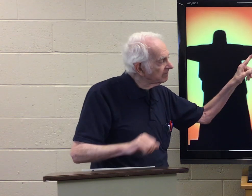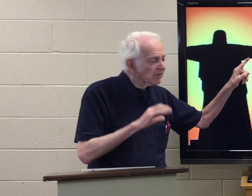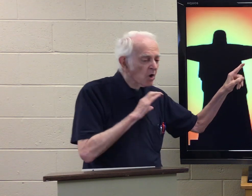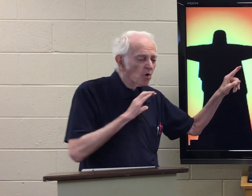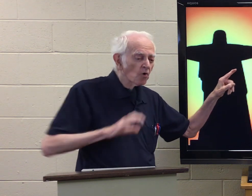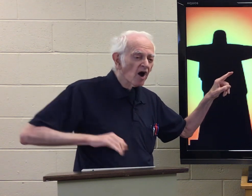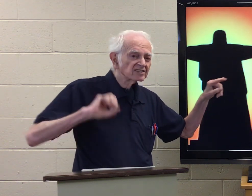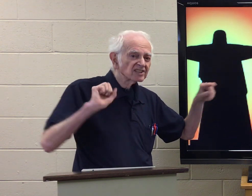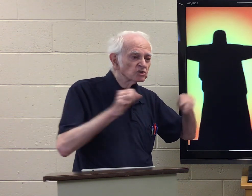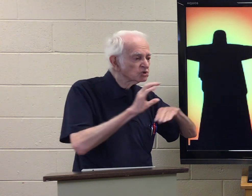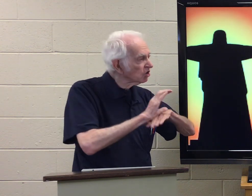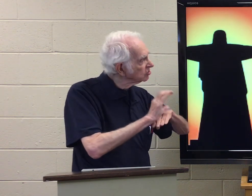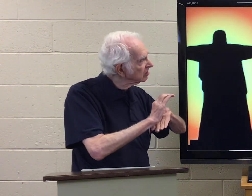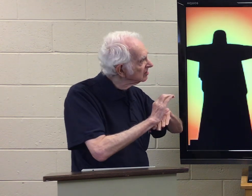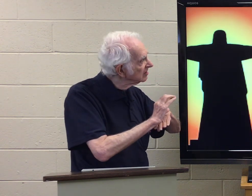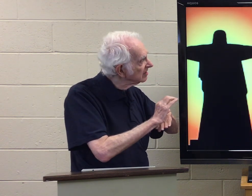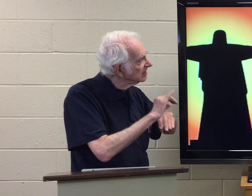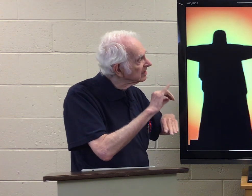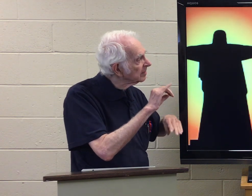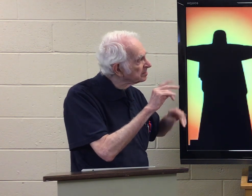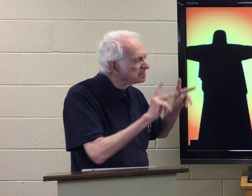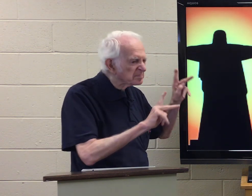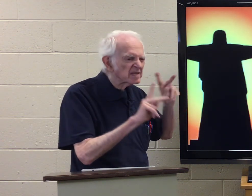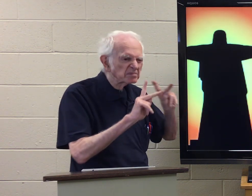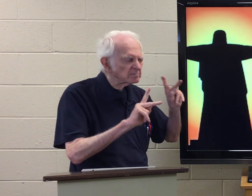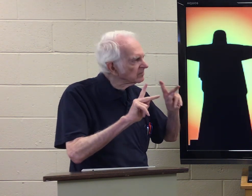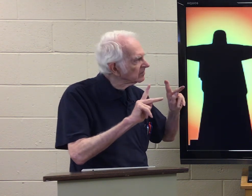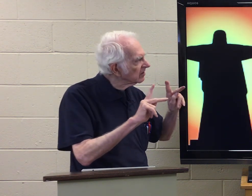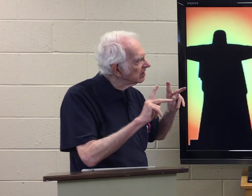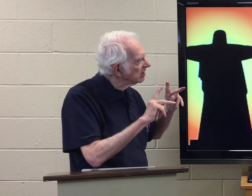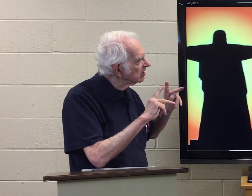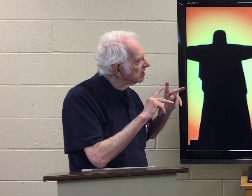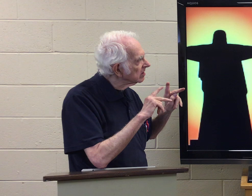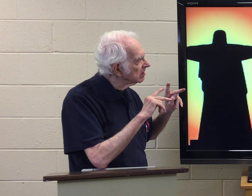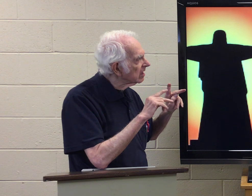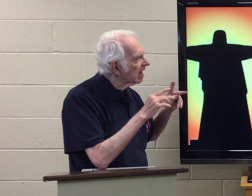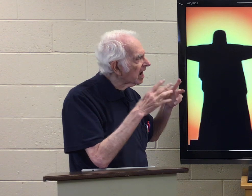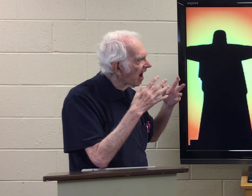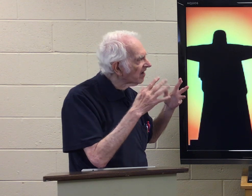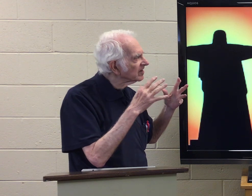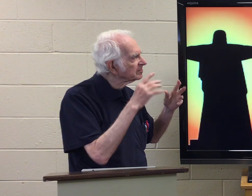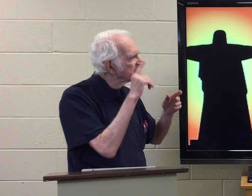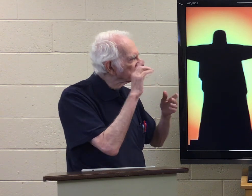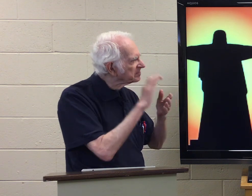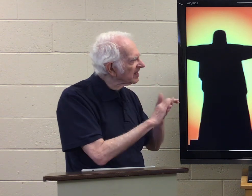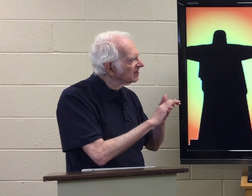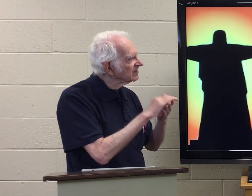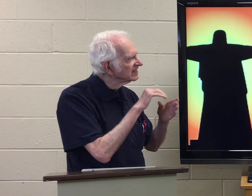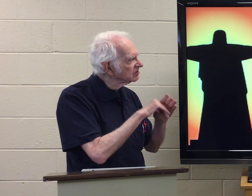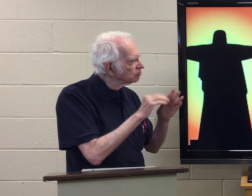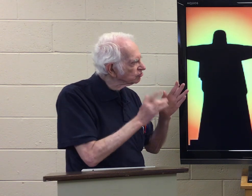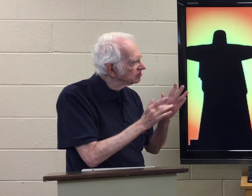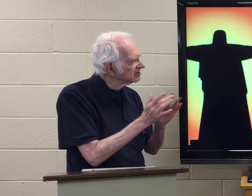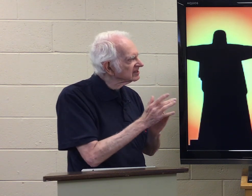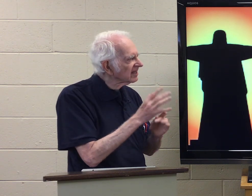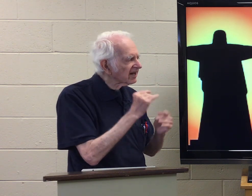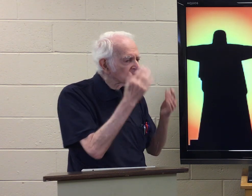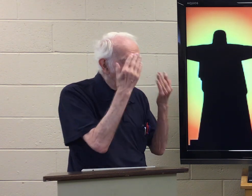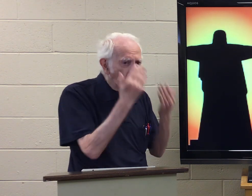Christ's church is people who have believed in Jesus and